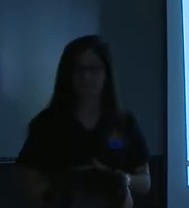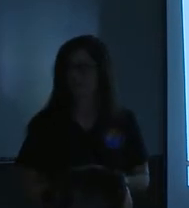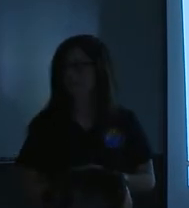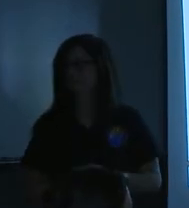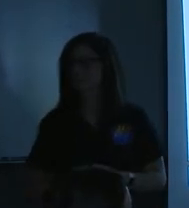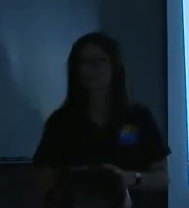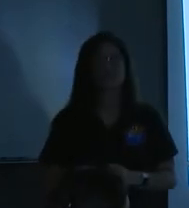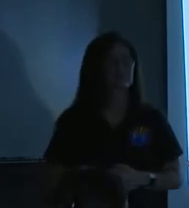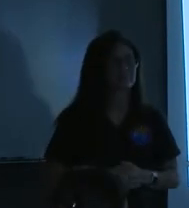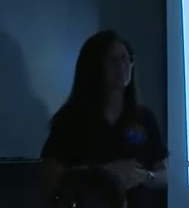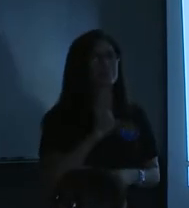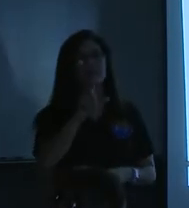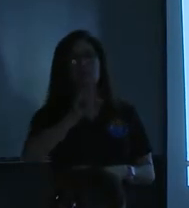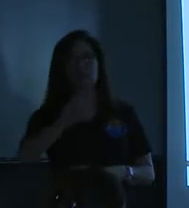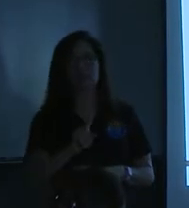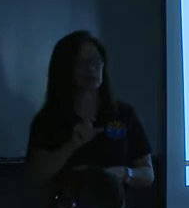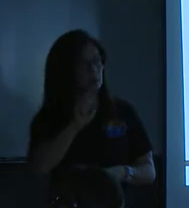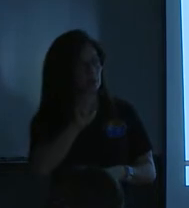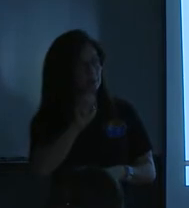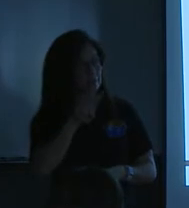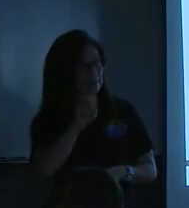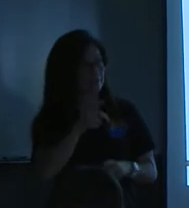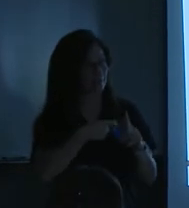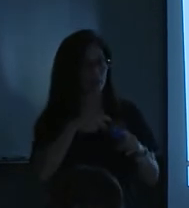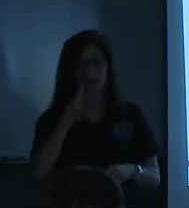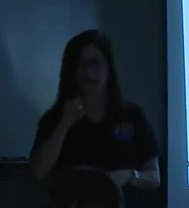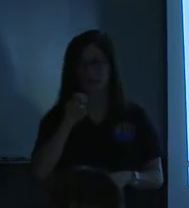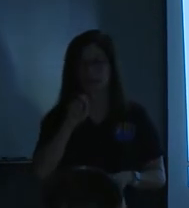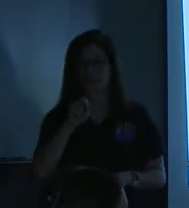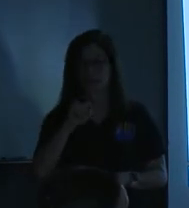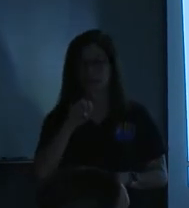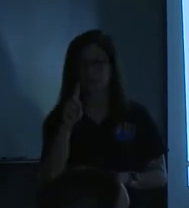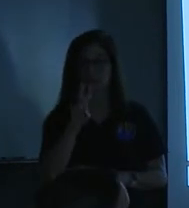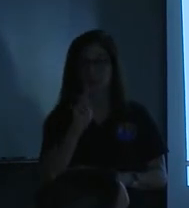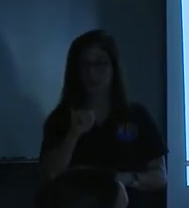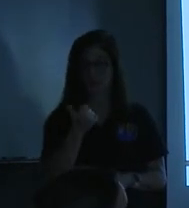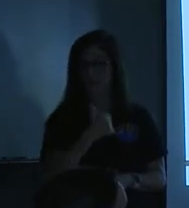So, uh, from United Way, did you have anything you wanted to speak to?